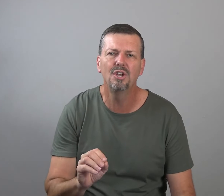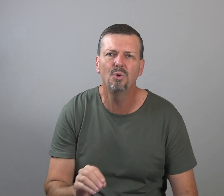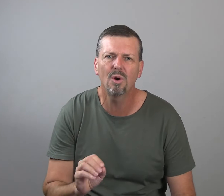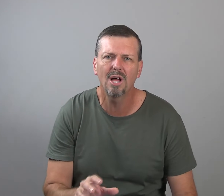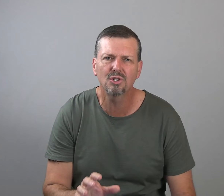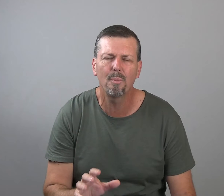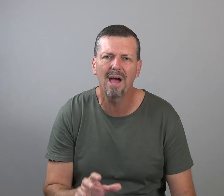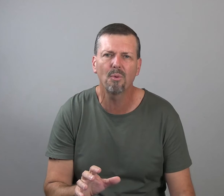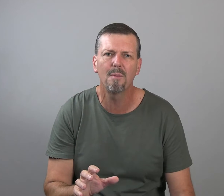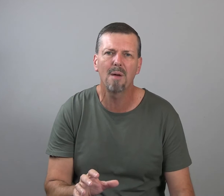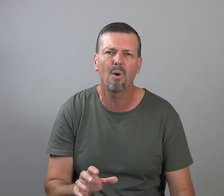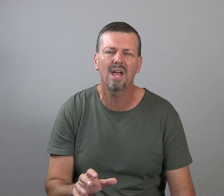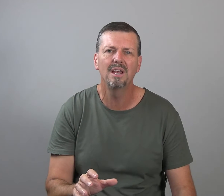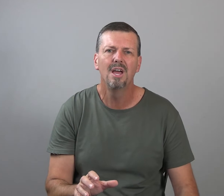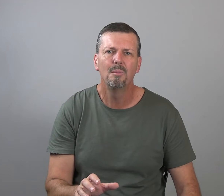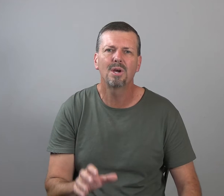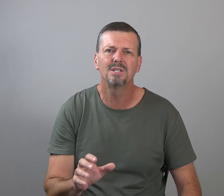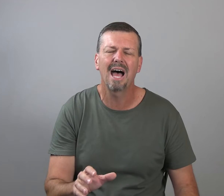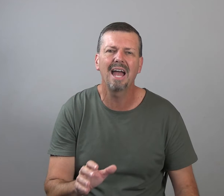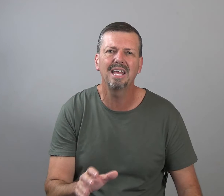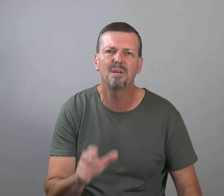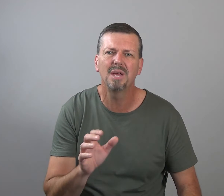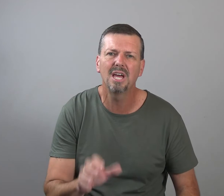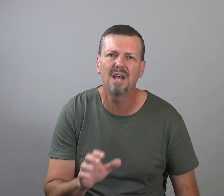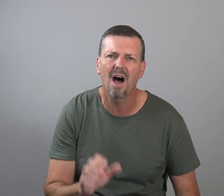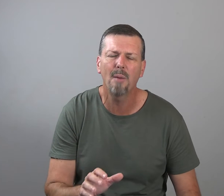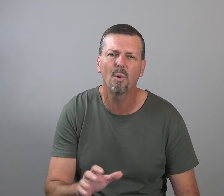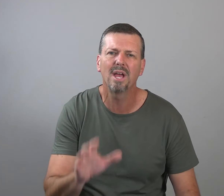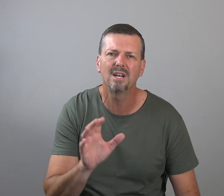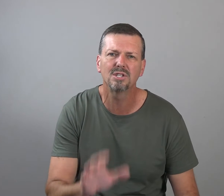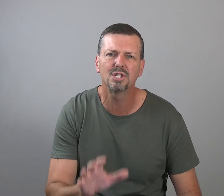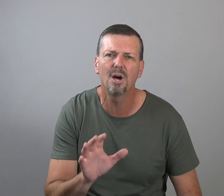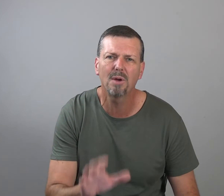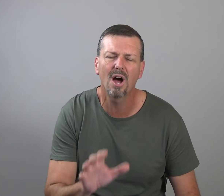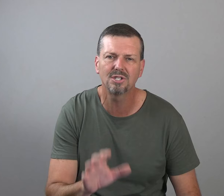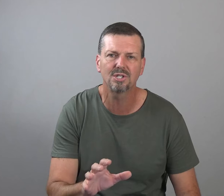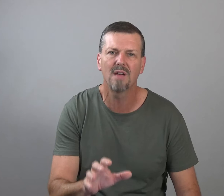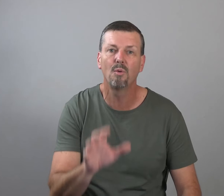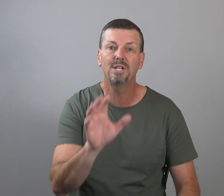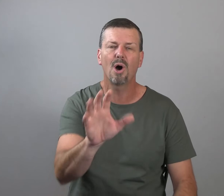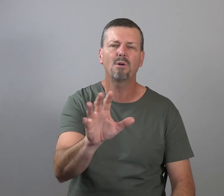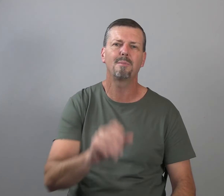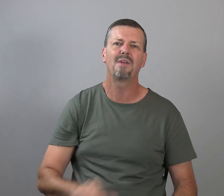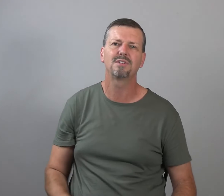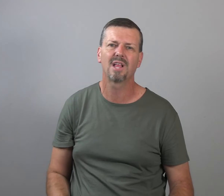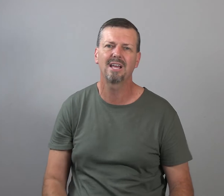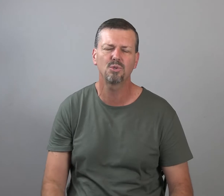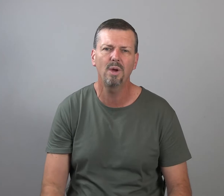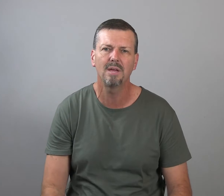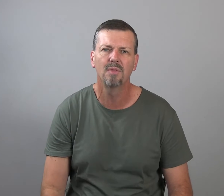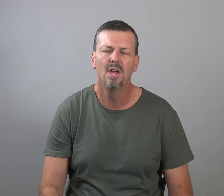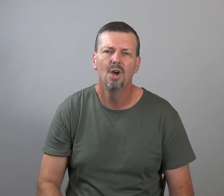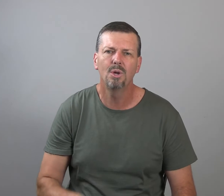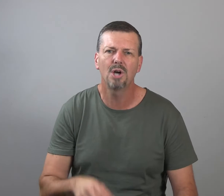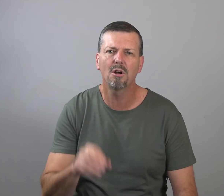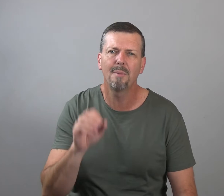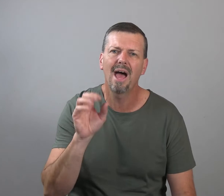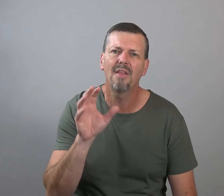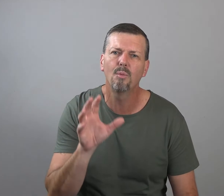a new neurological pathway in my brain because I need to begin to operate at a subconscious level. We talked about this last week. We talked about how that